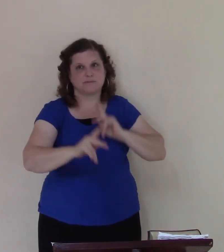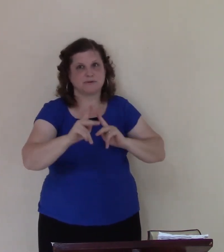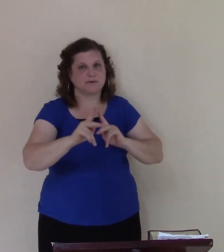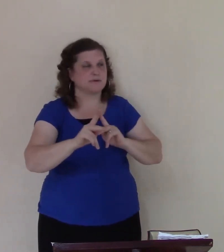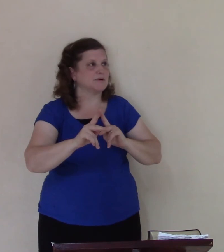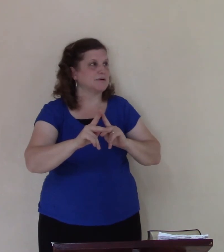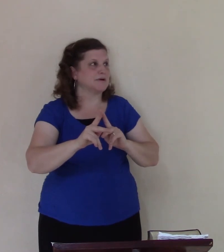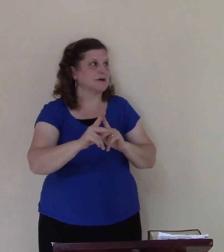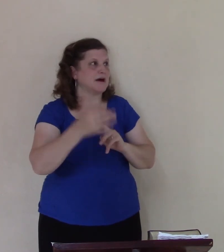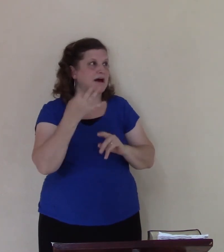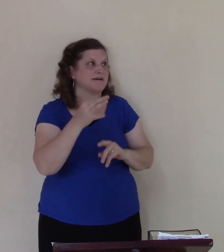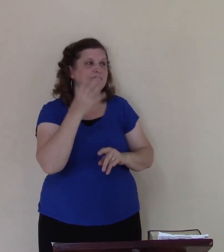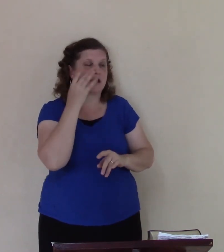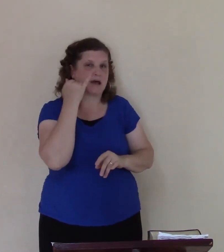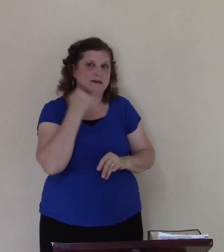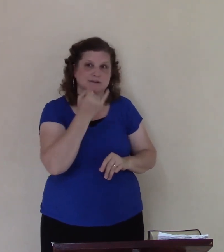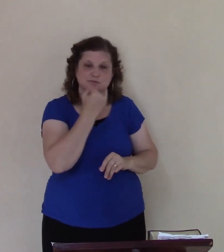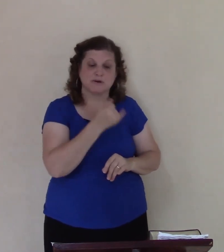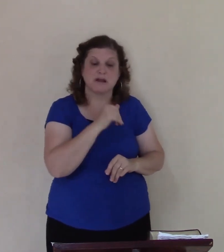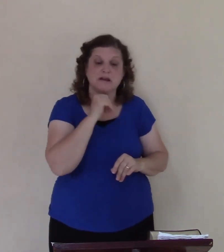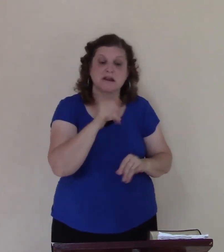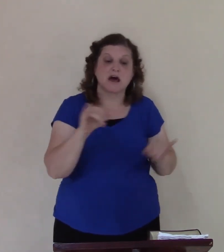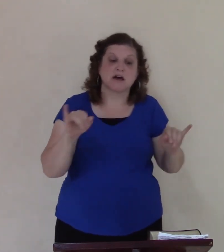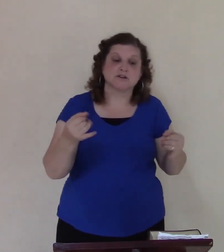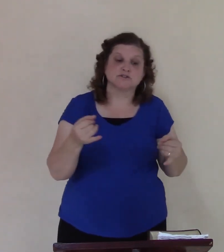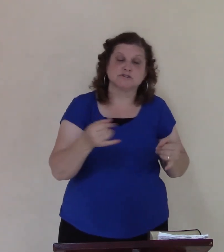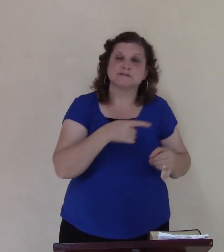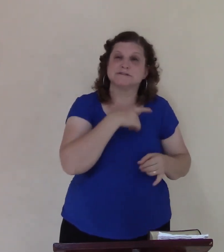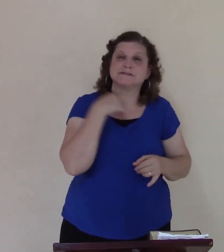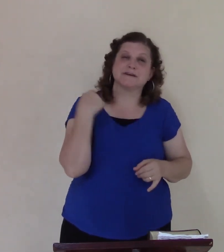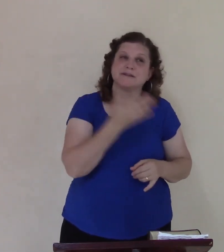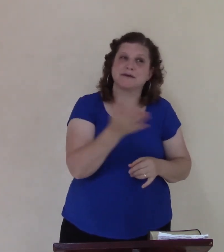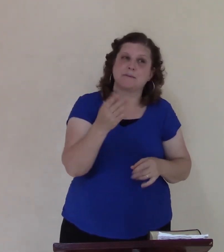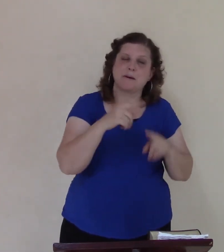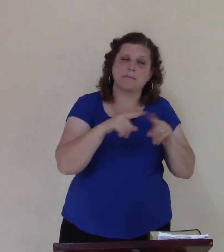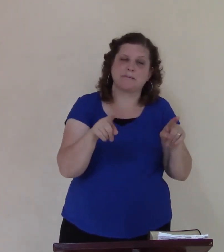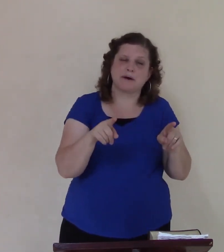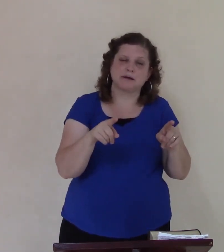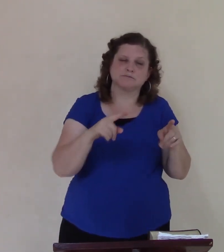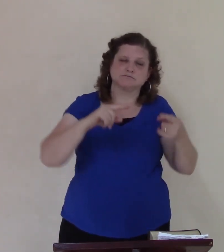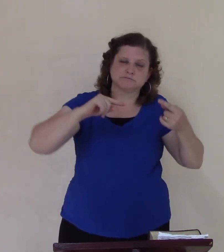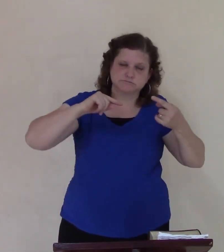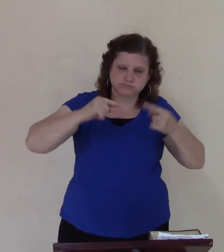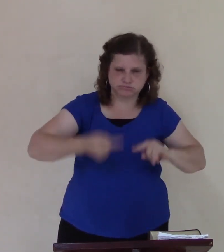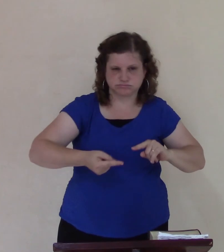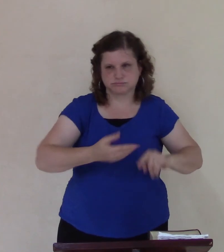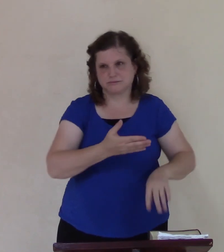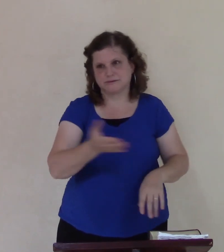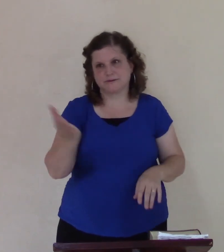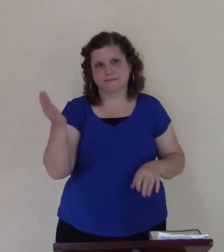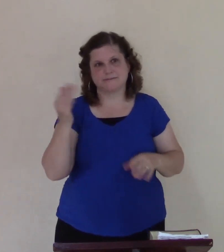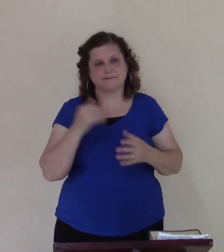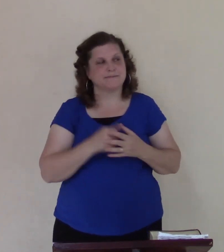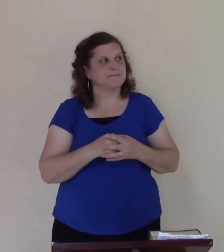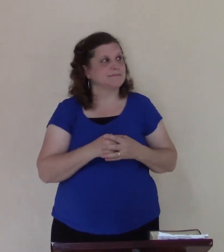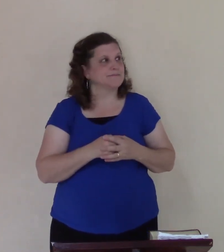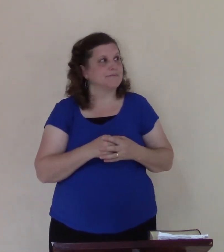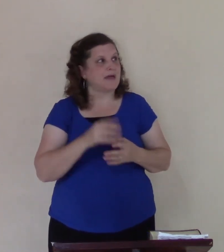they didn't just kill them they were cruel alright and Jonah knows maybe